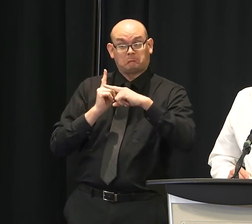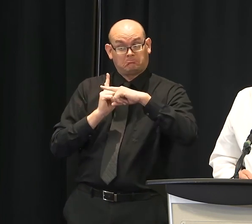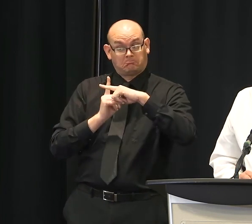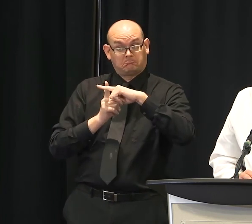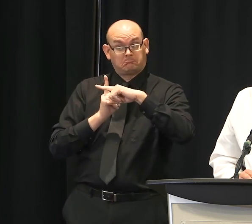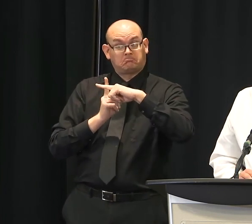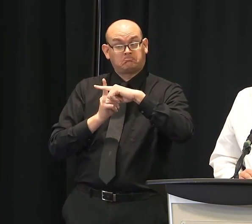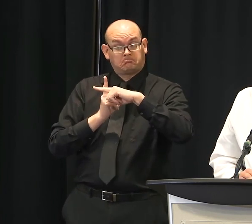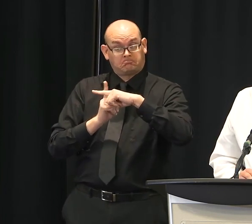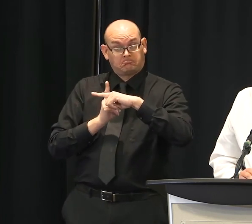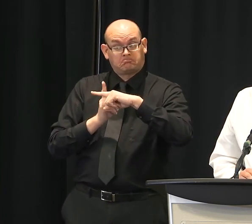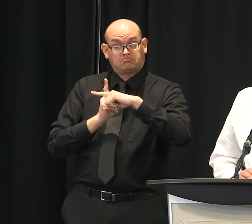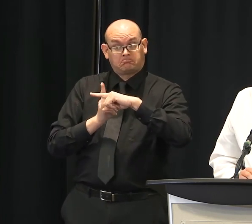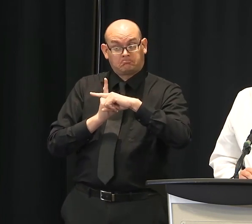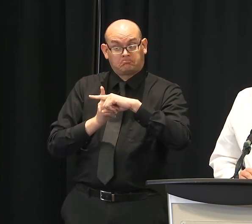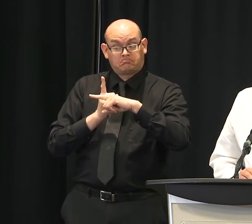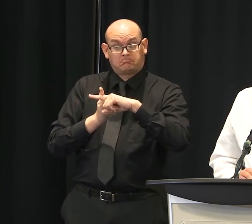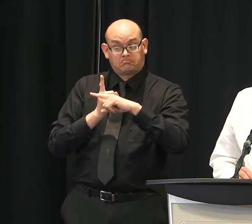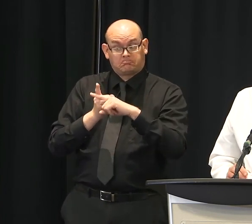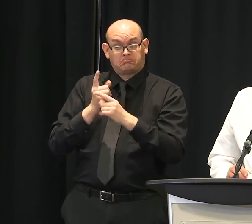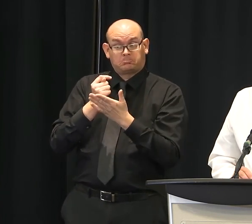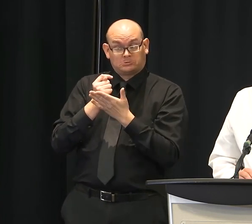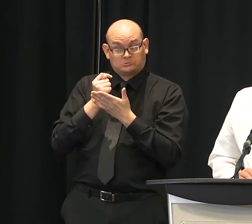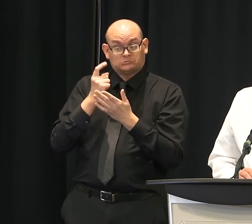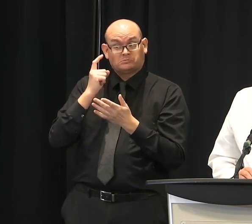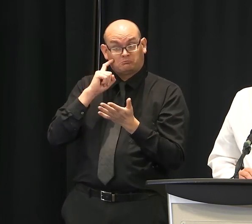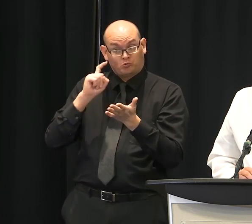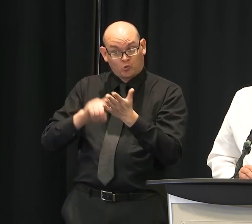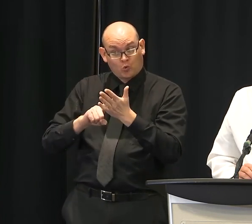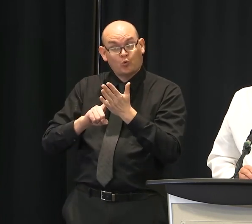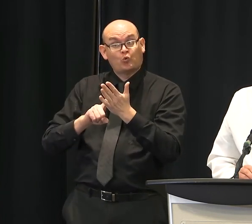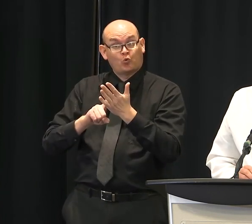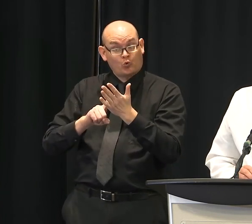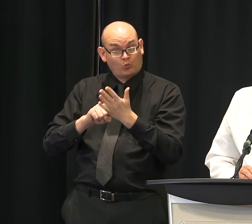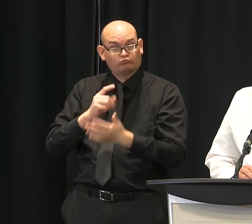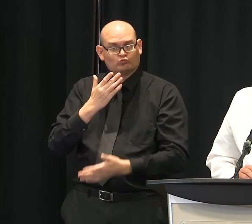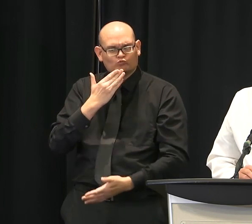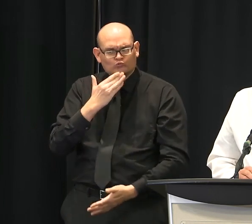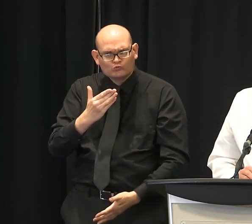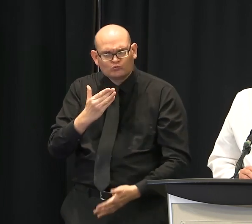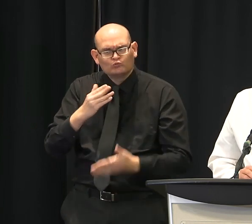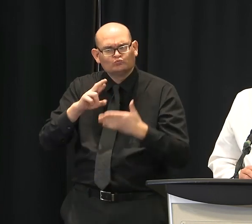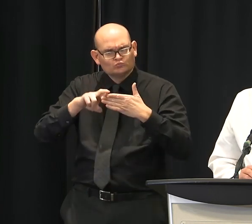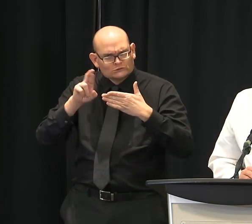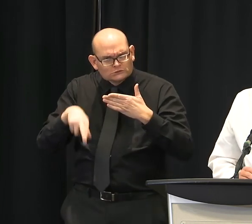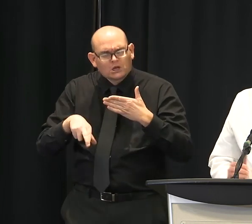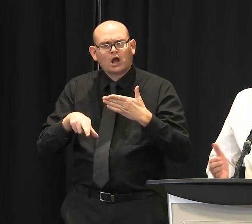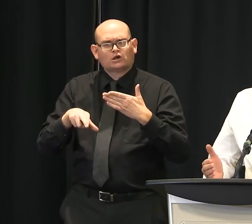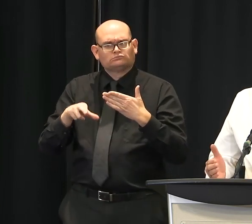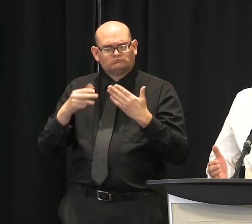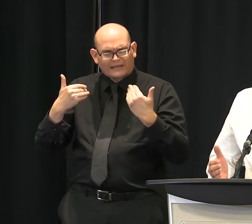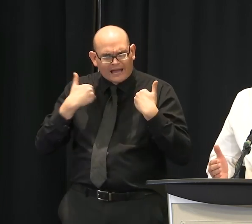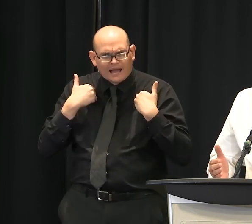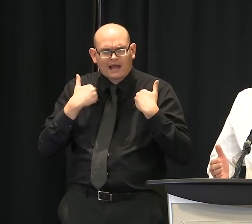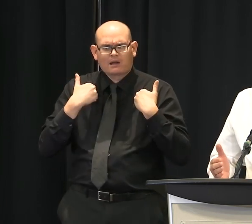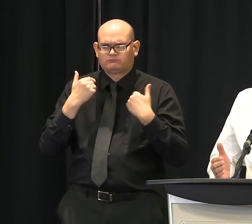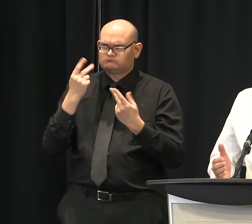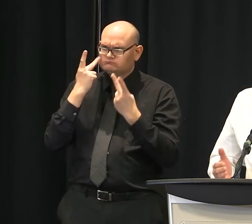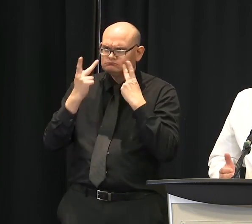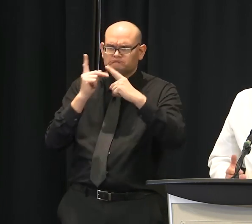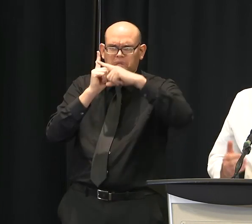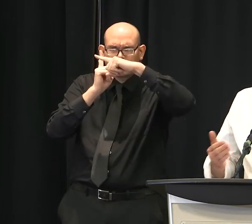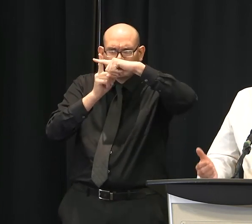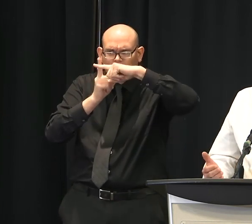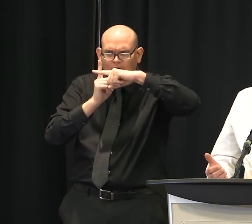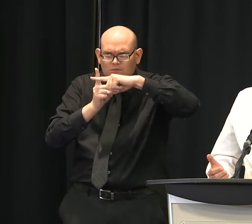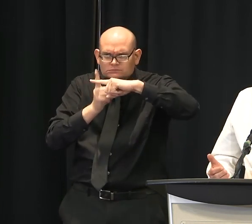we have seen some positive results. So that's very reassuring. You know, from the standpoint of the viral load for the frontline medical workers,